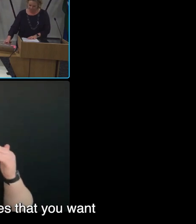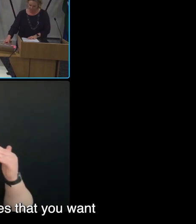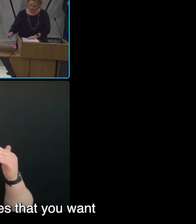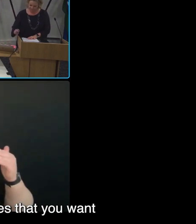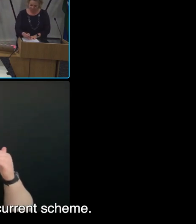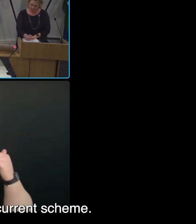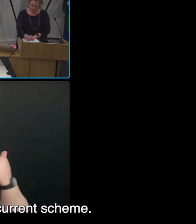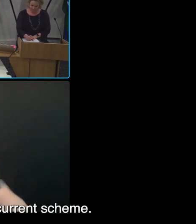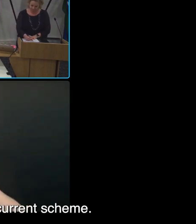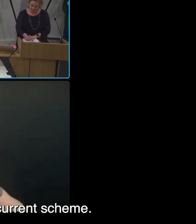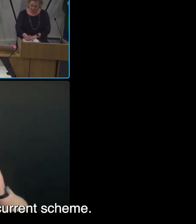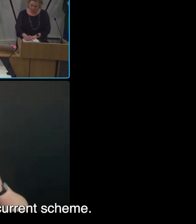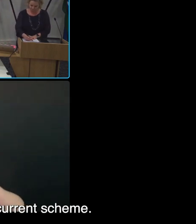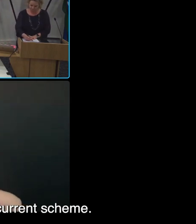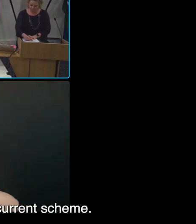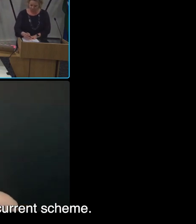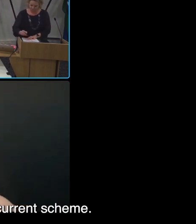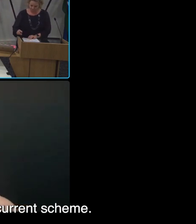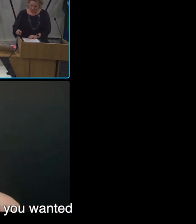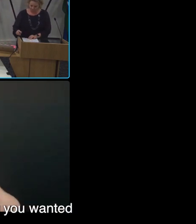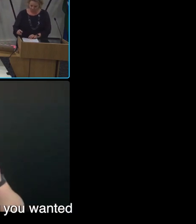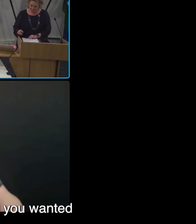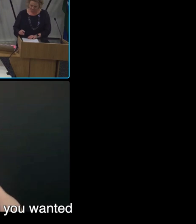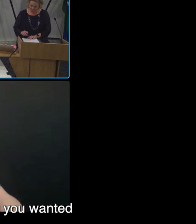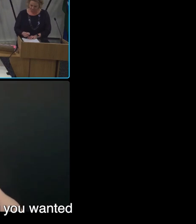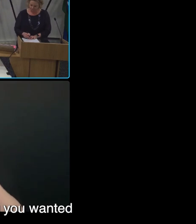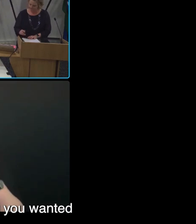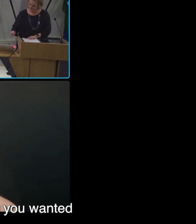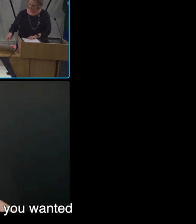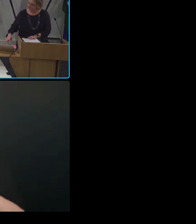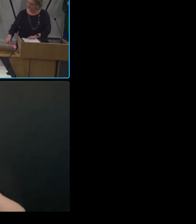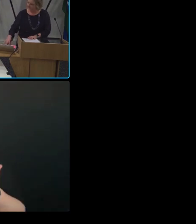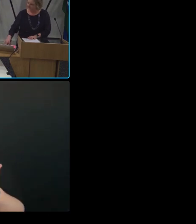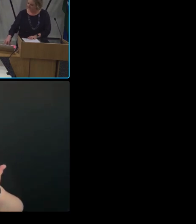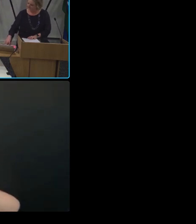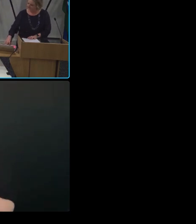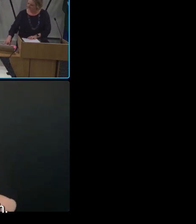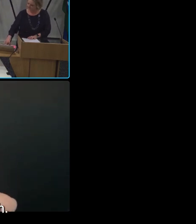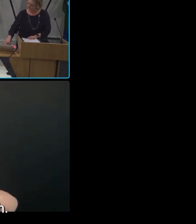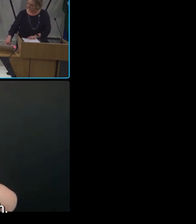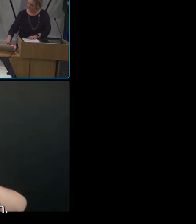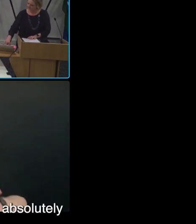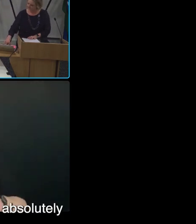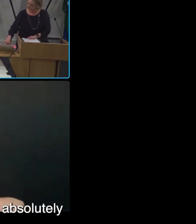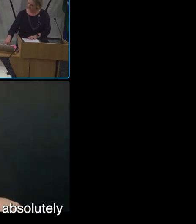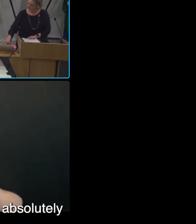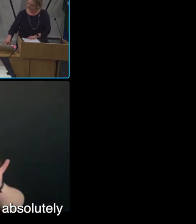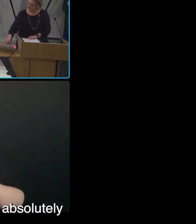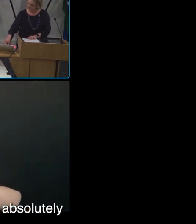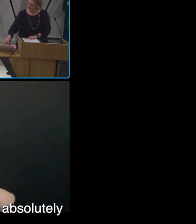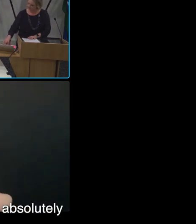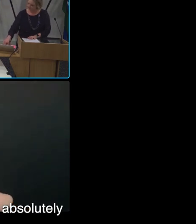experiences that you want to channel in the context of the current standards. Simon, do you have anything you wanted to add to that? Yeah, thanks, Josh. I want to just add that